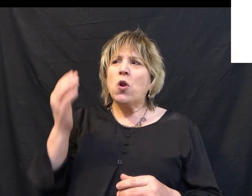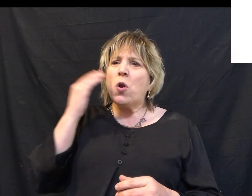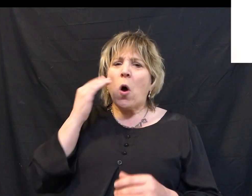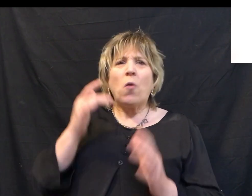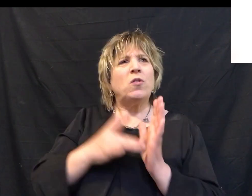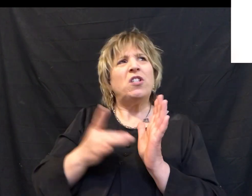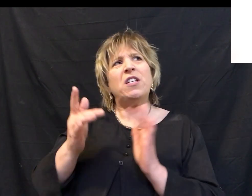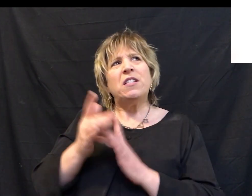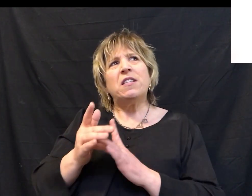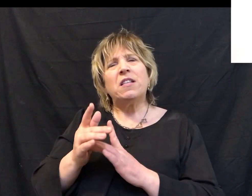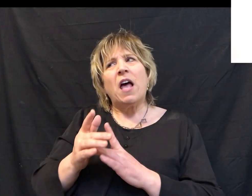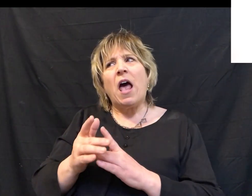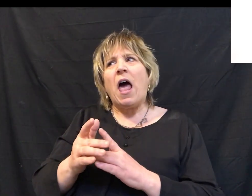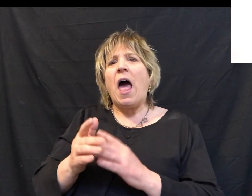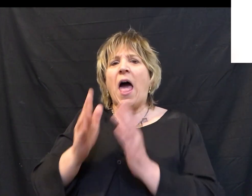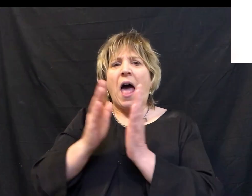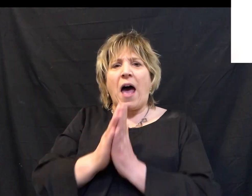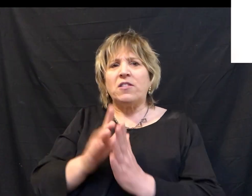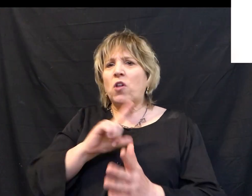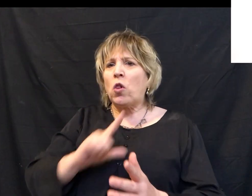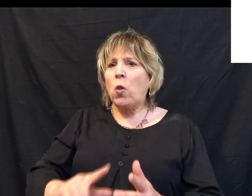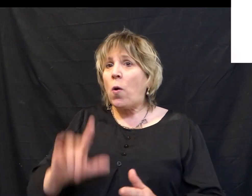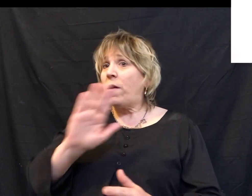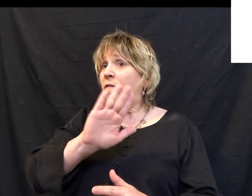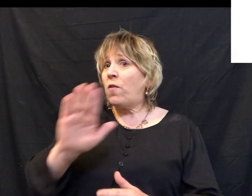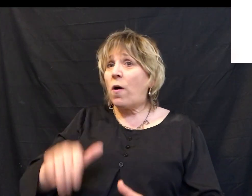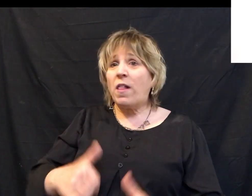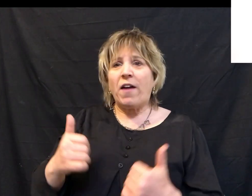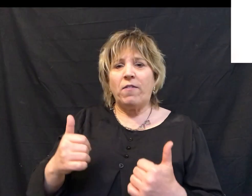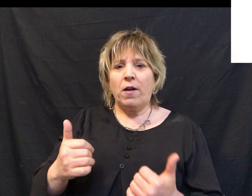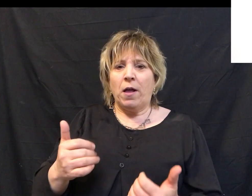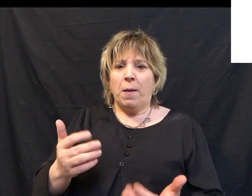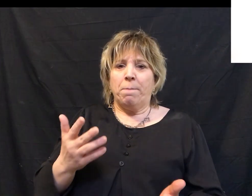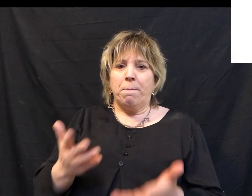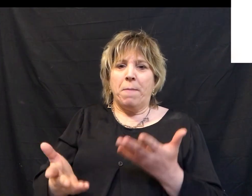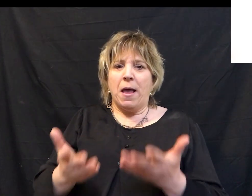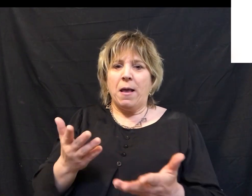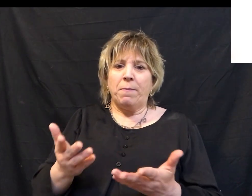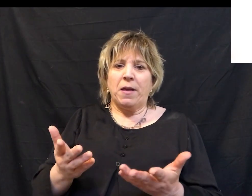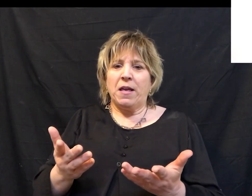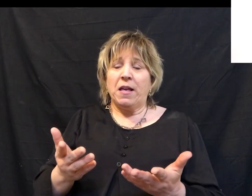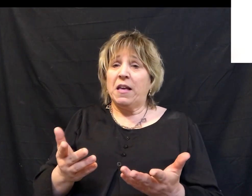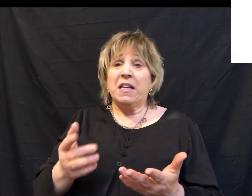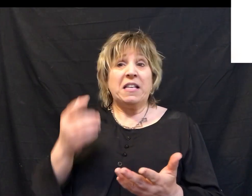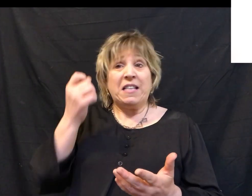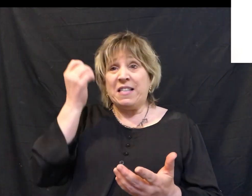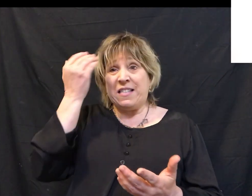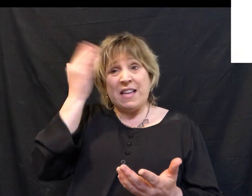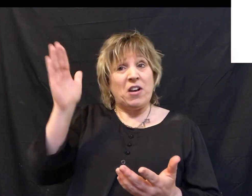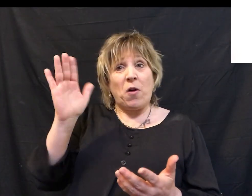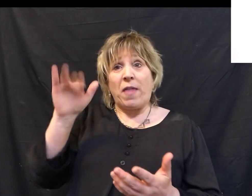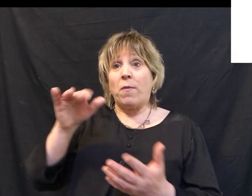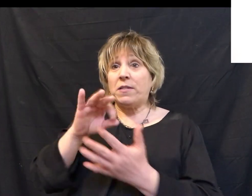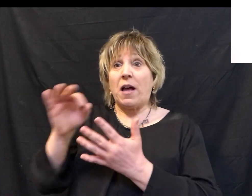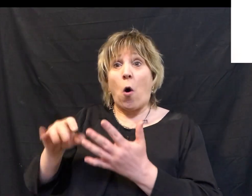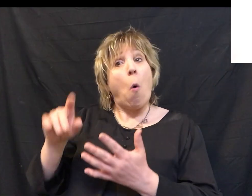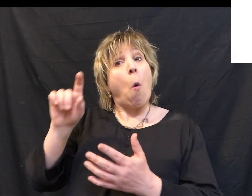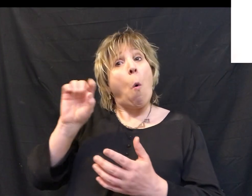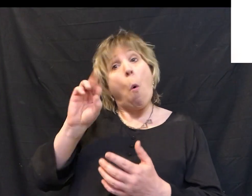gotten to know Jesus, that you've asked him to be the Lord of your life, that you've even maybe understood that was an option or that was something